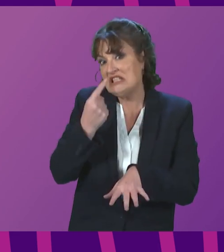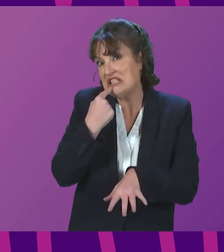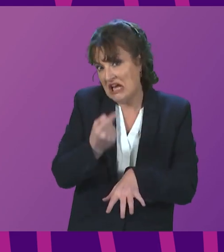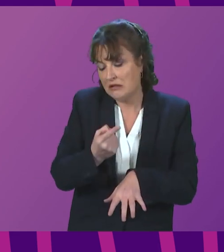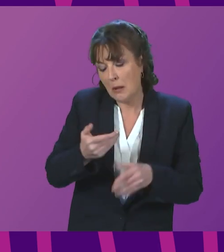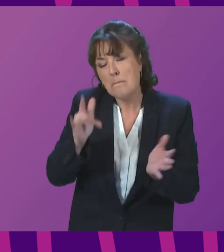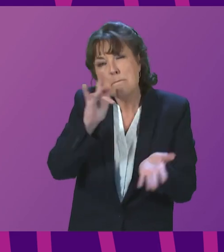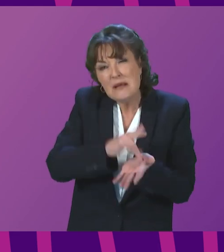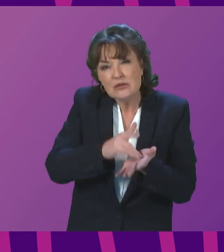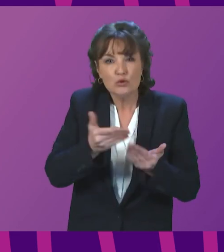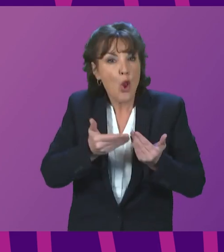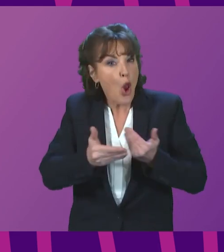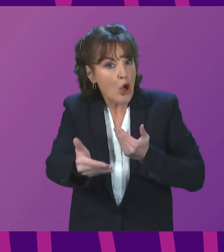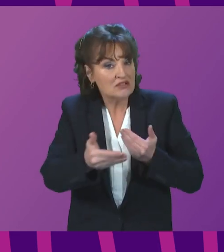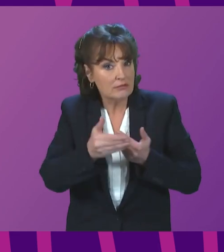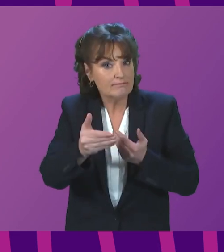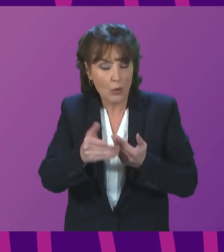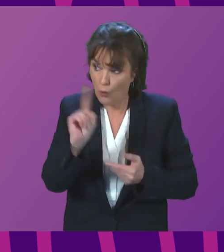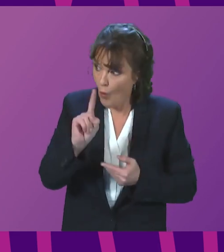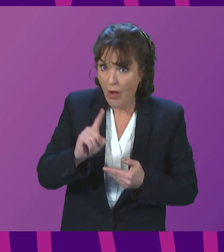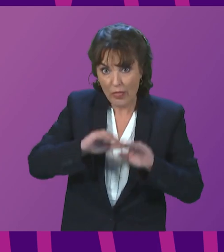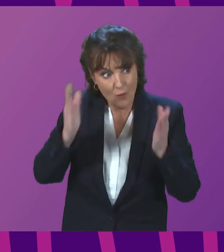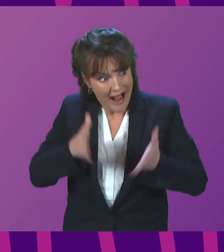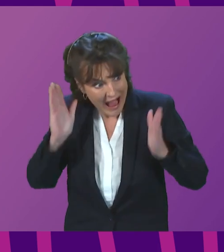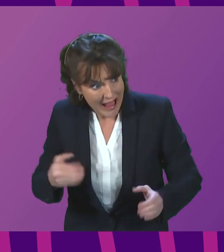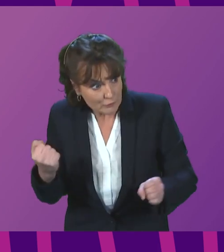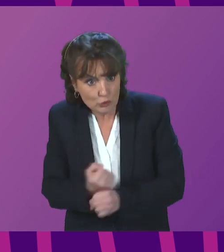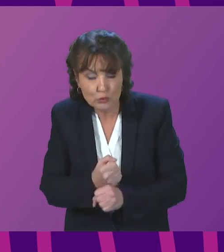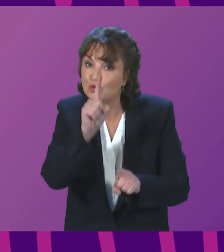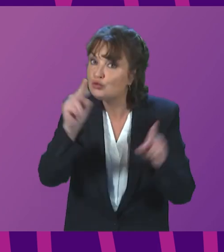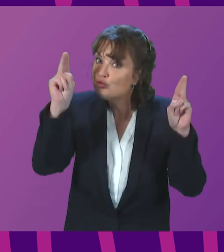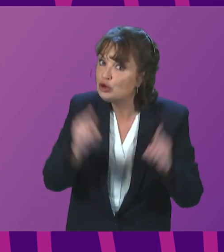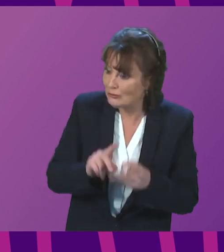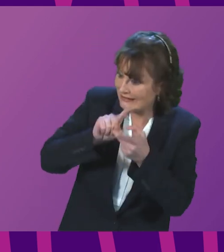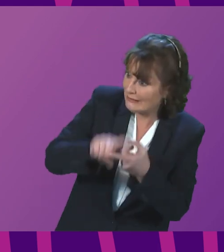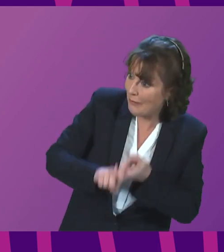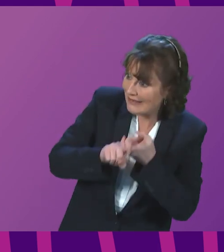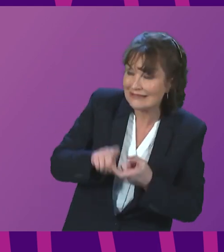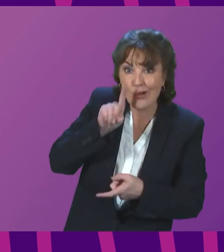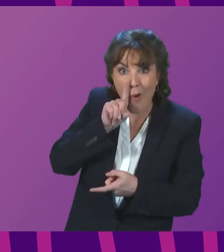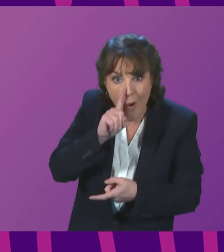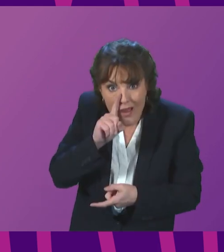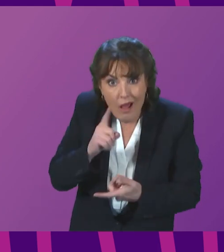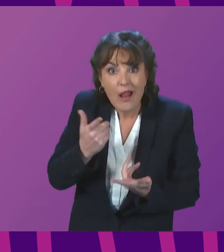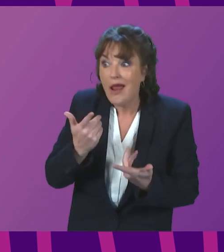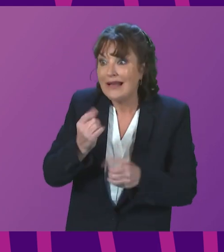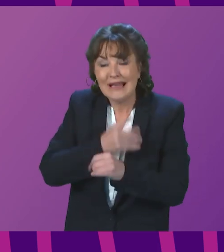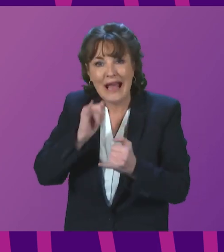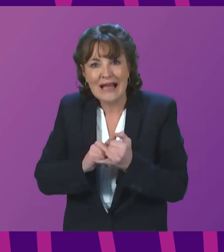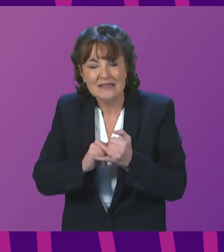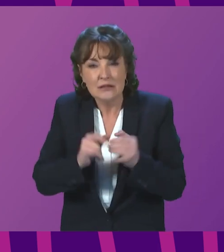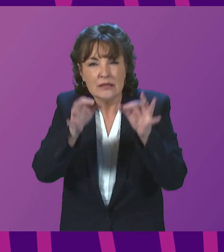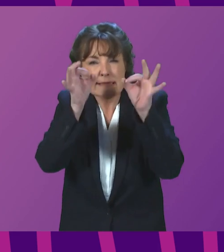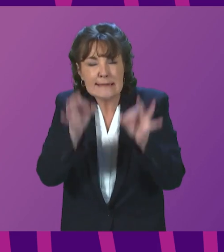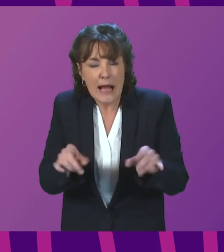term, the action the world needs to take to reduce dependence on Russian fossil fuels is exactly the same action that the world needs to